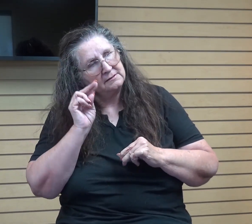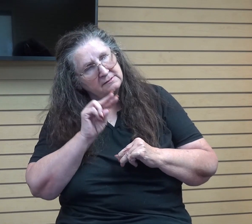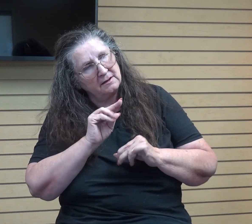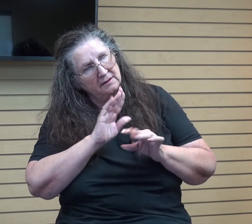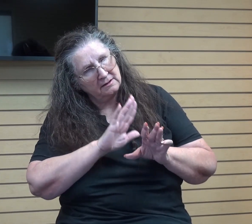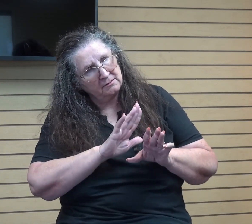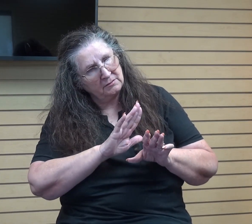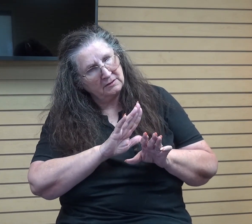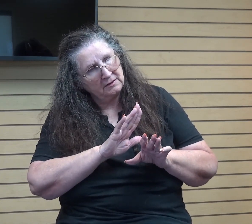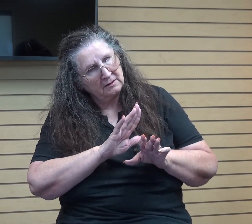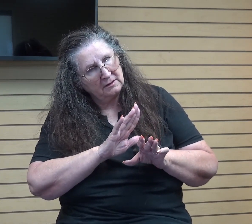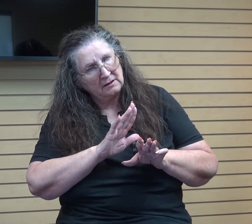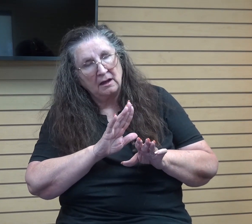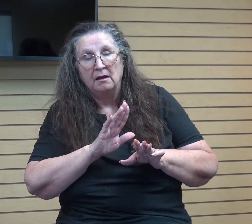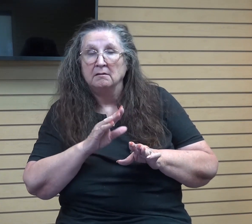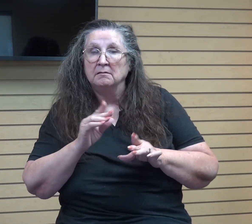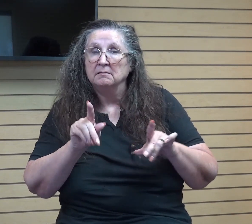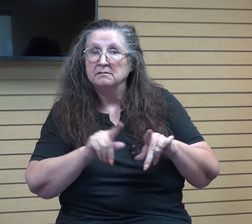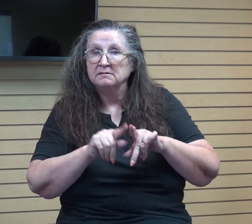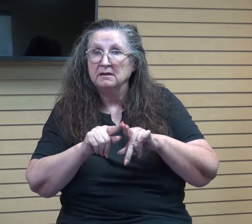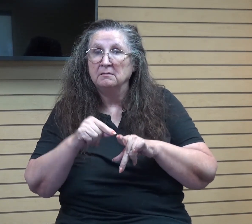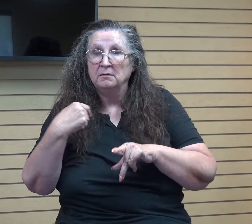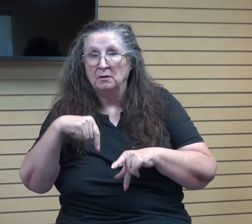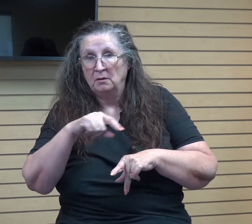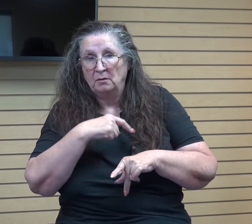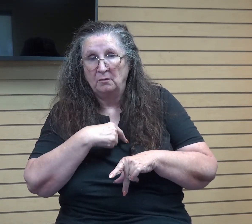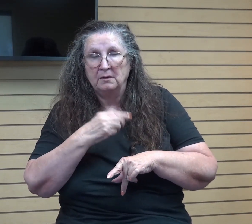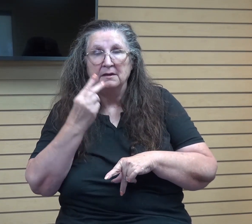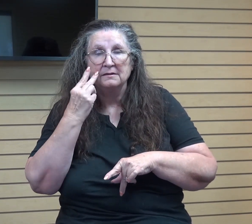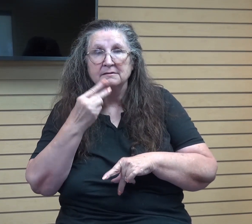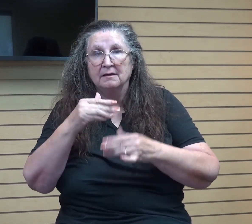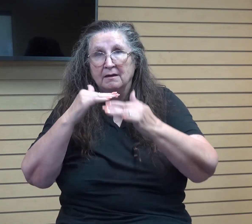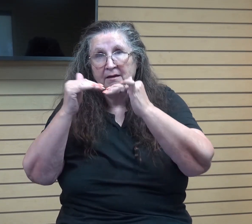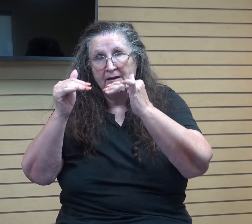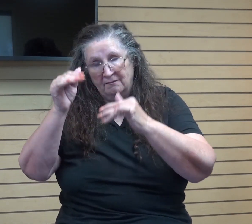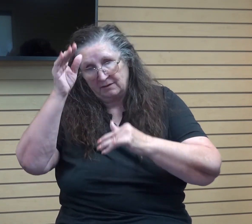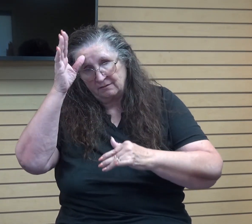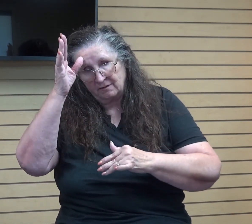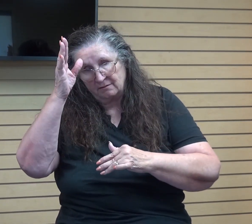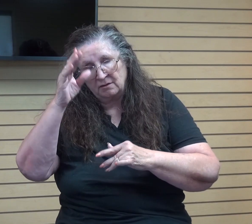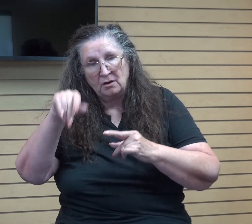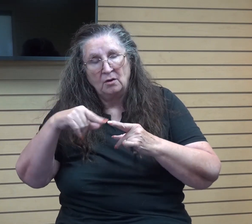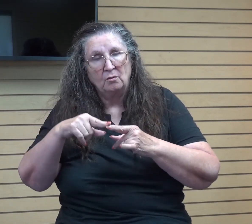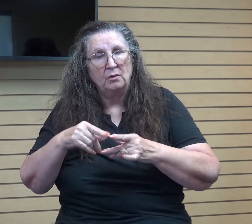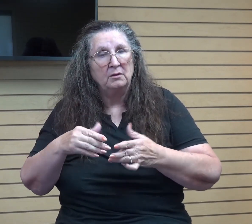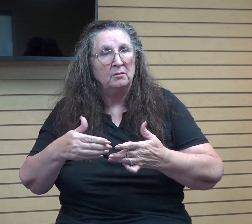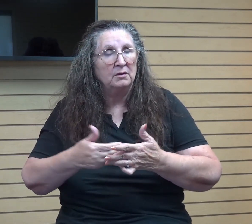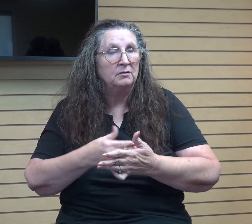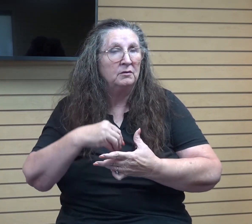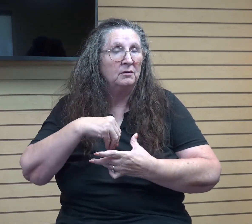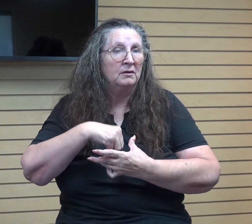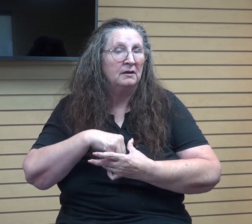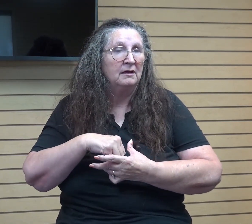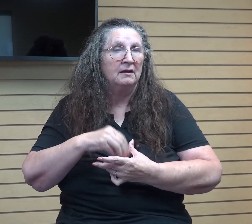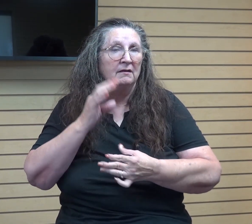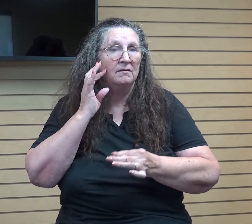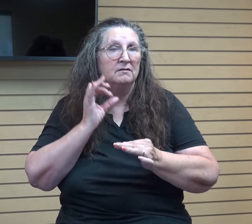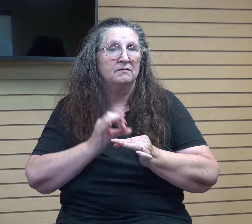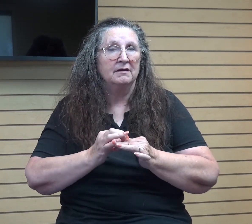can sometimes see our Heavenly Father when we're new in the faith. But we'll be beginning